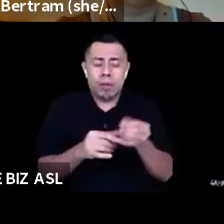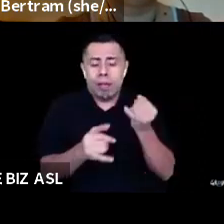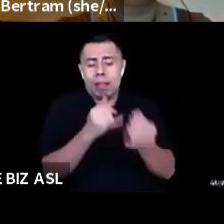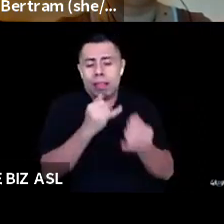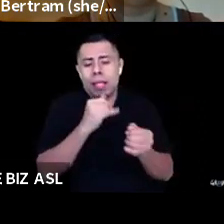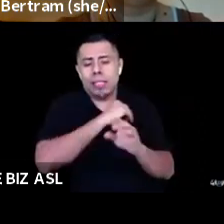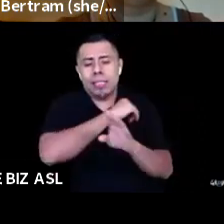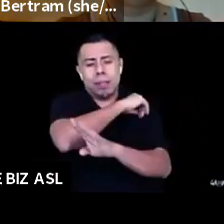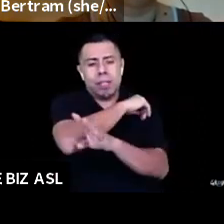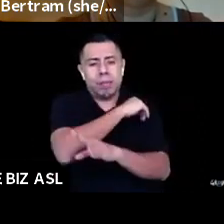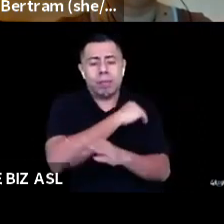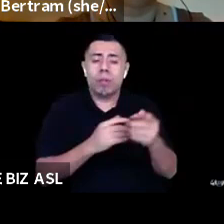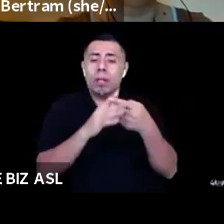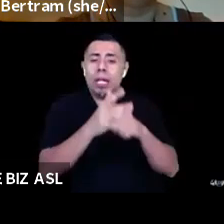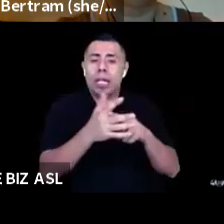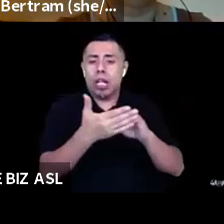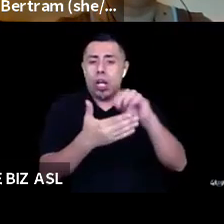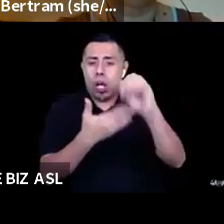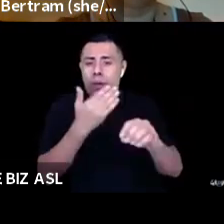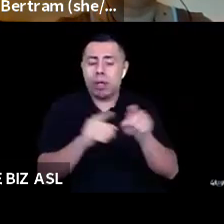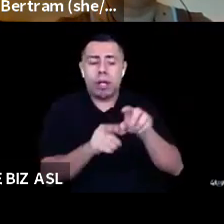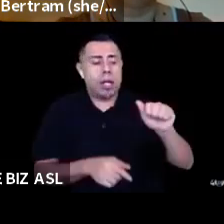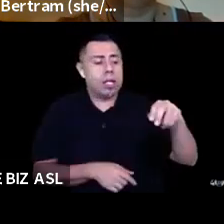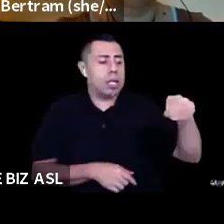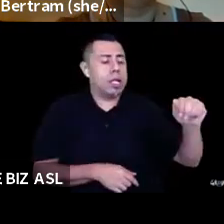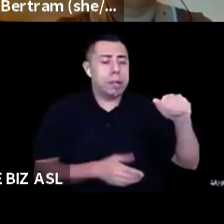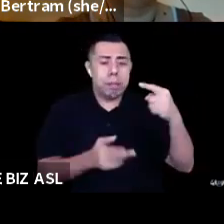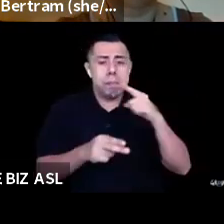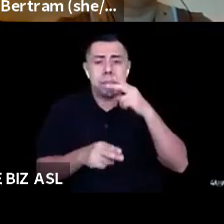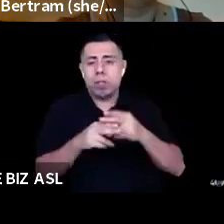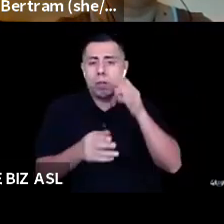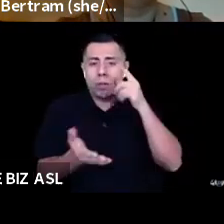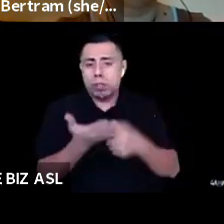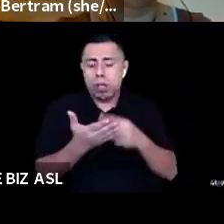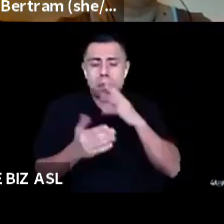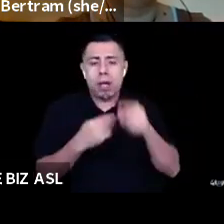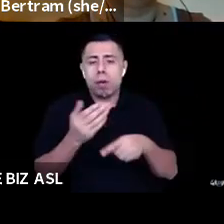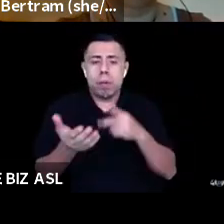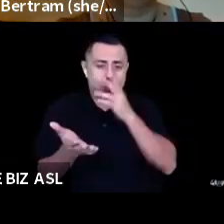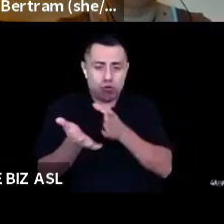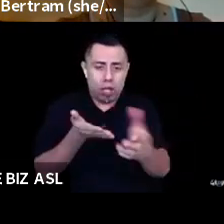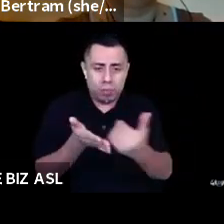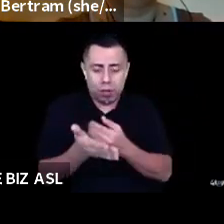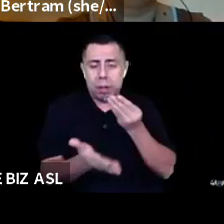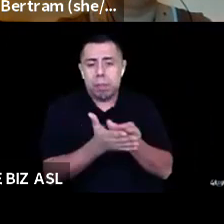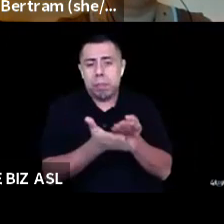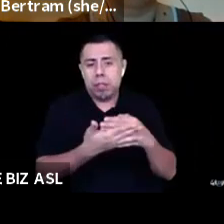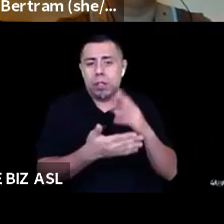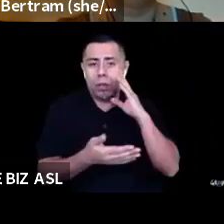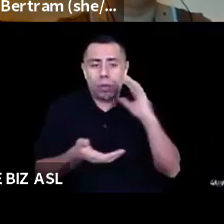talking as Anna mentioned about publicly transparent budgeting and we will be partnering with flux theater and creating new futures. So if you'd like to stay